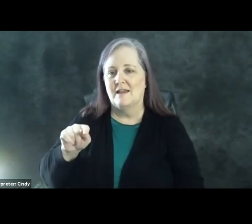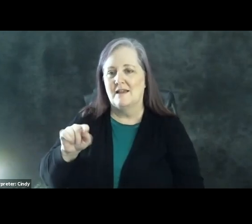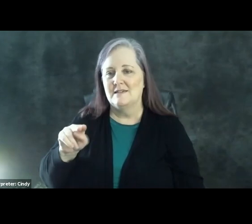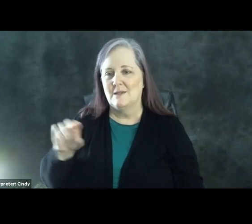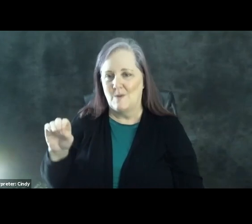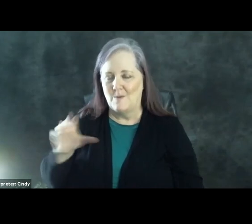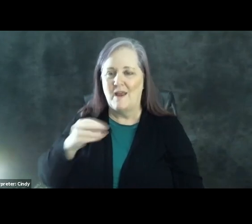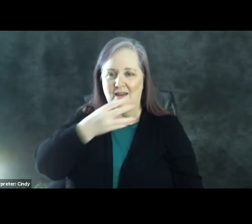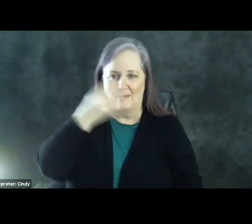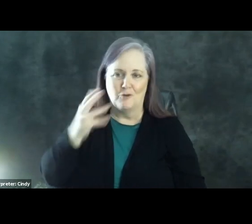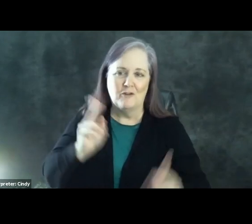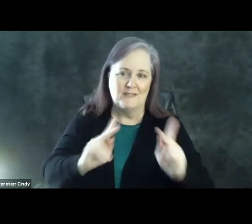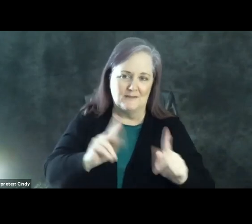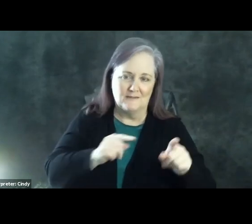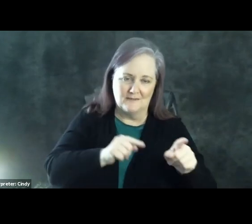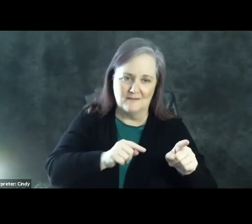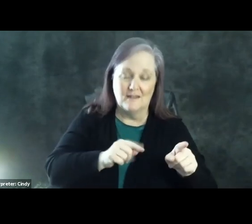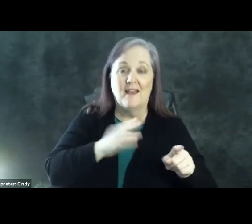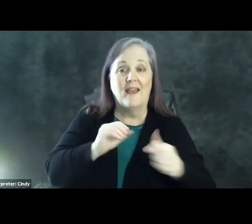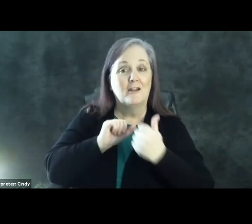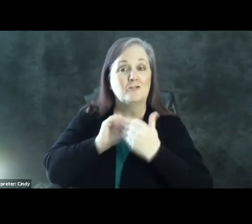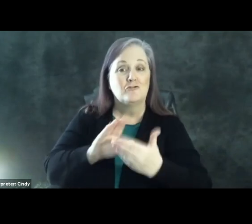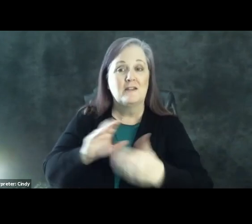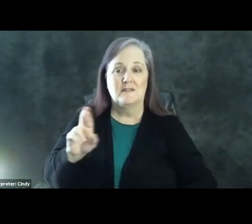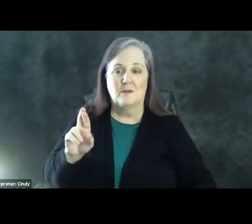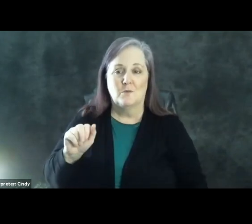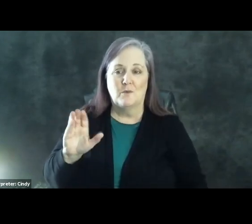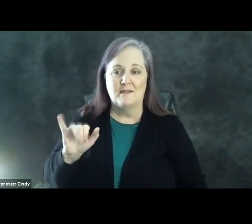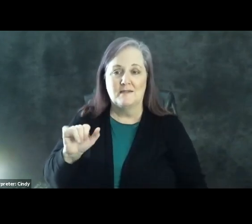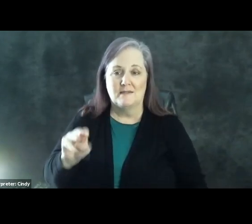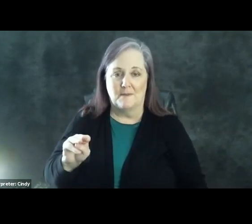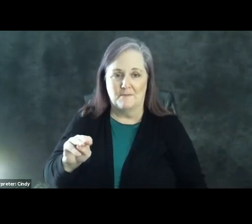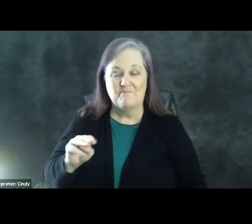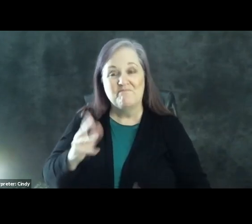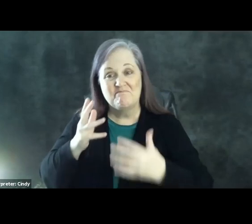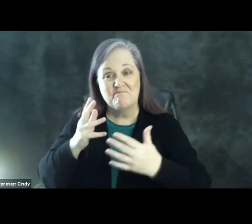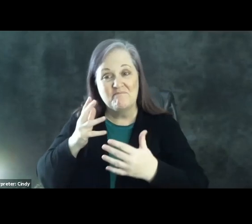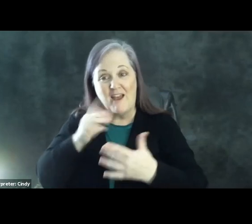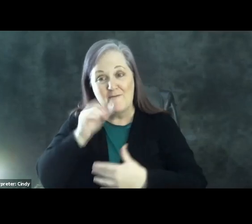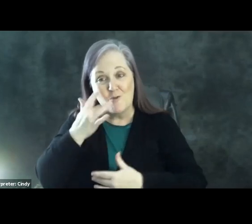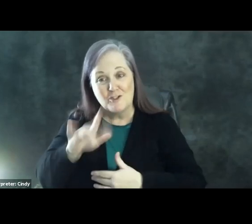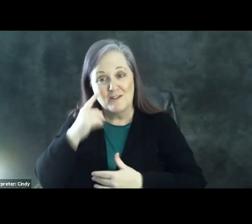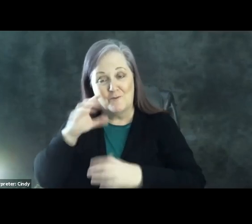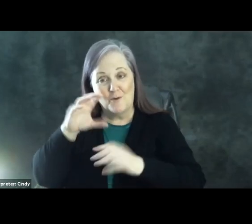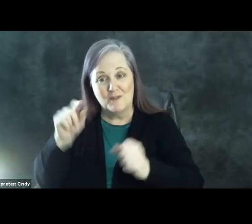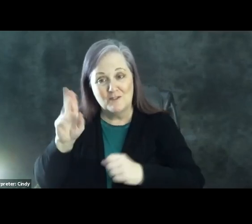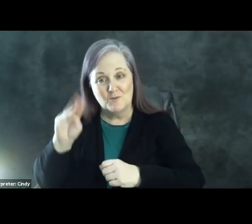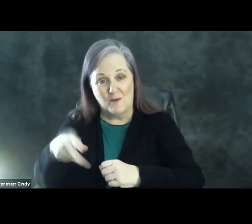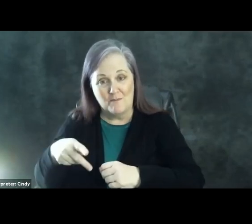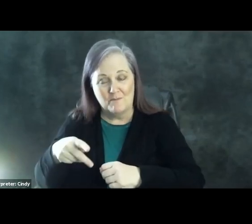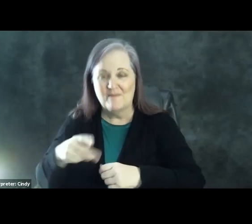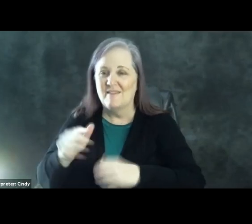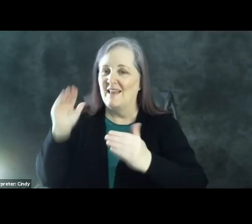concern about addressing racism. So unfortunately for President Trump on this particular issue, there is less